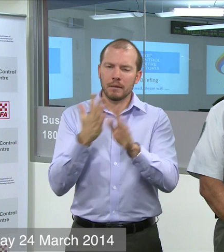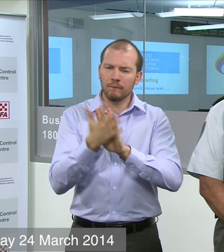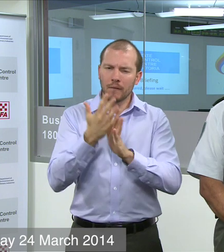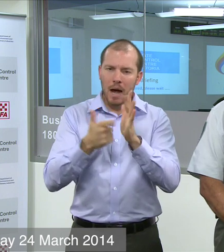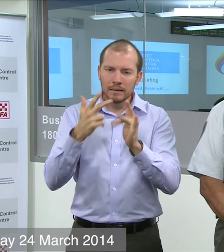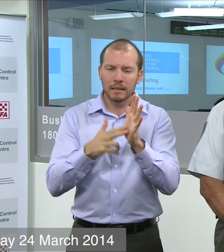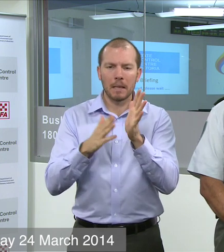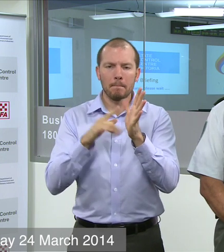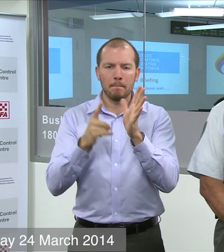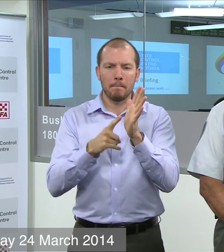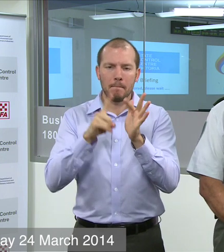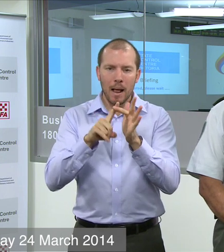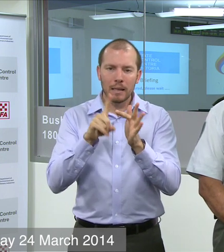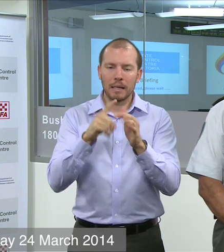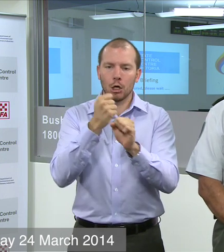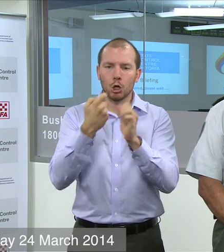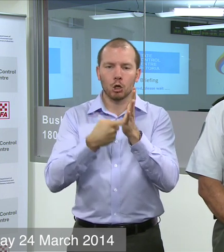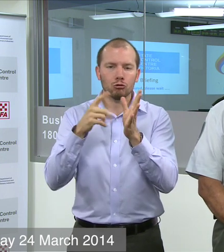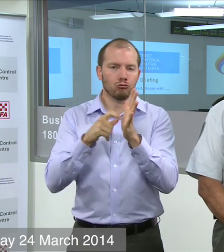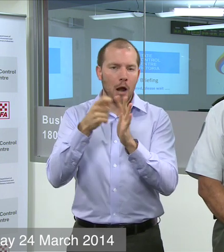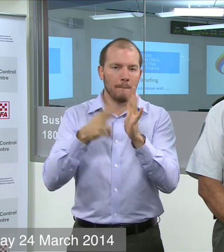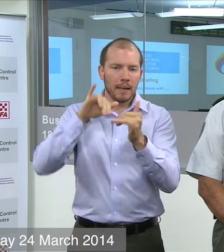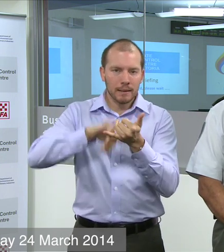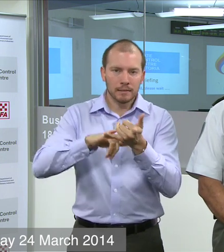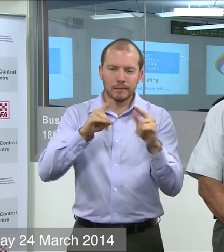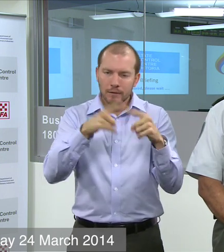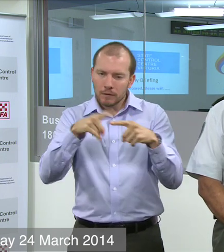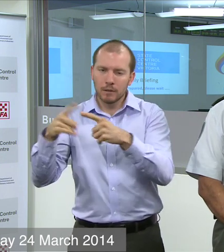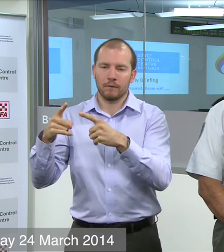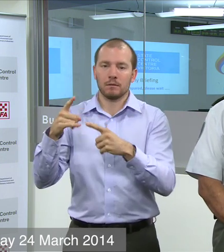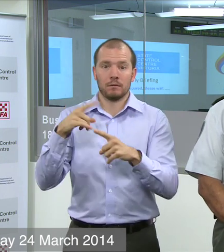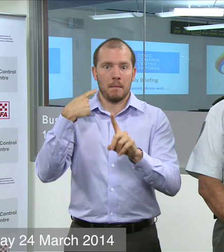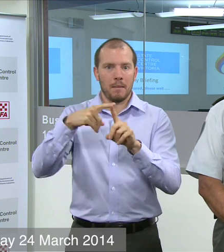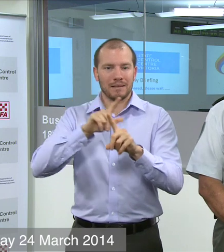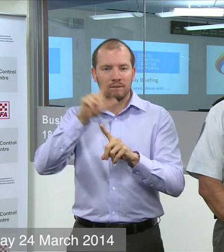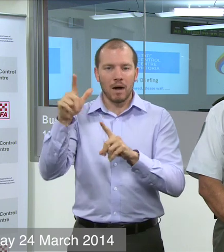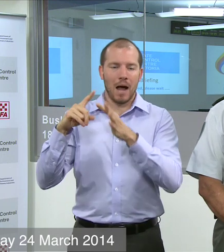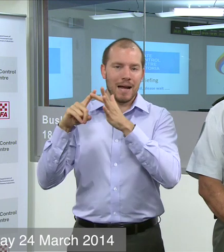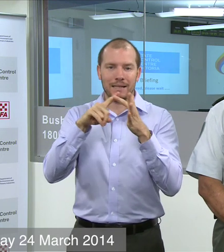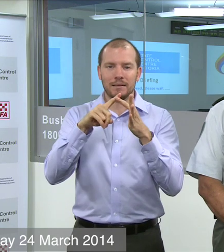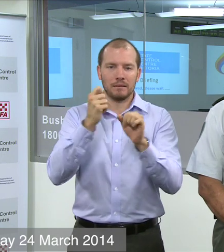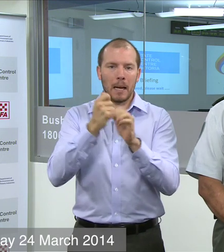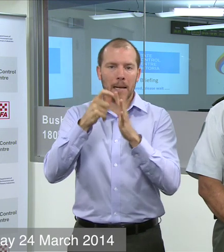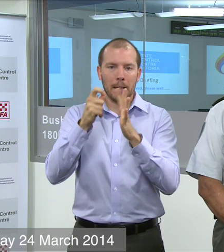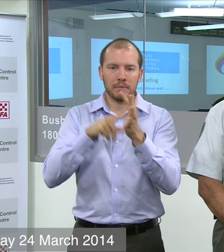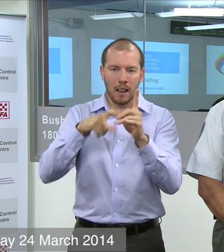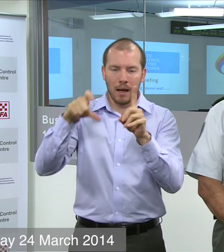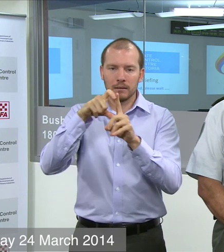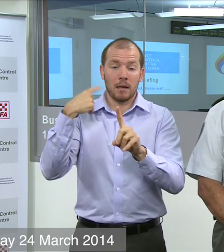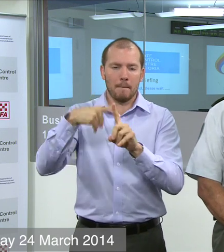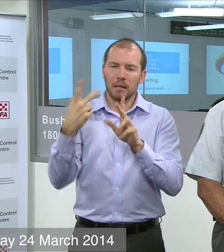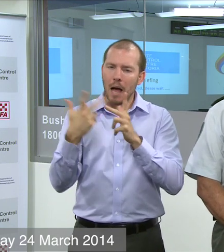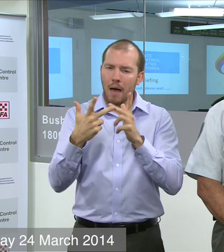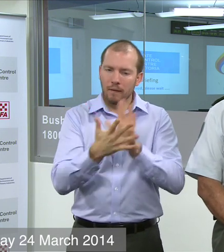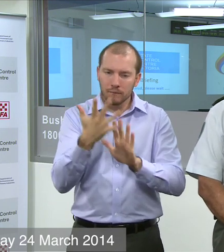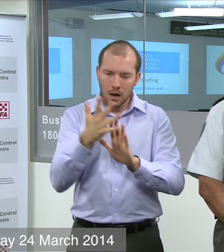the Grampians and then of course the work that's gone into the fires in Far East Gippsland, plus many other fires across the state where we've either led